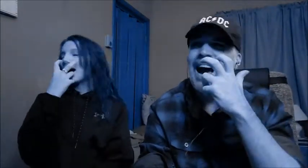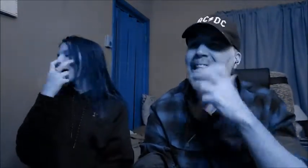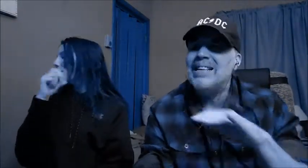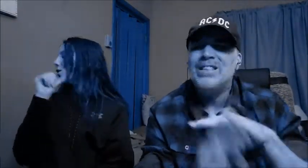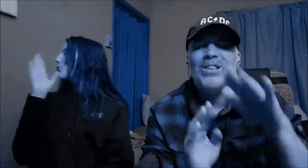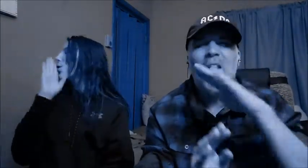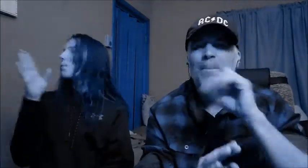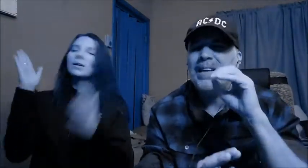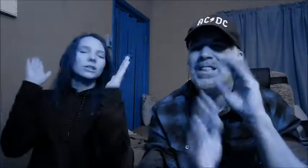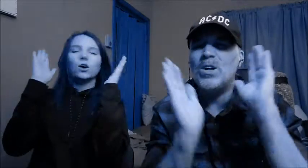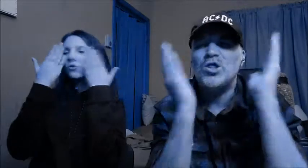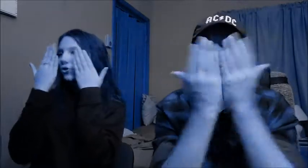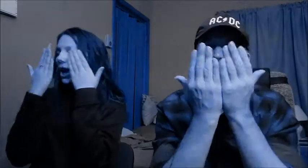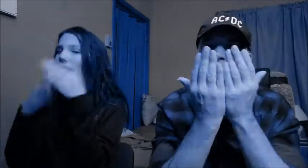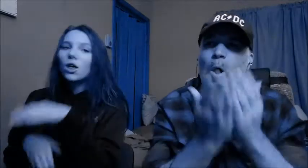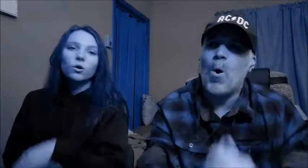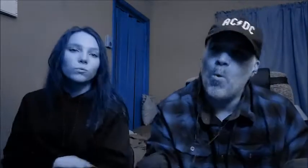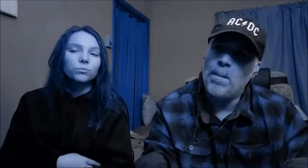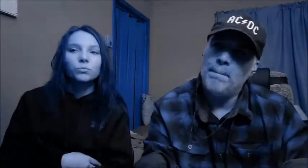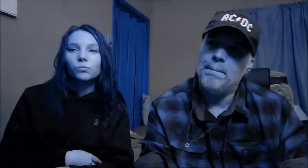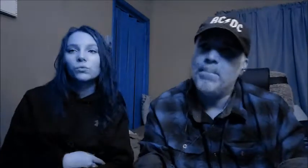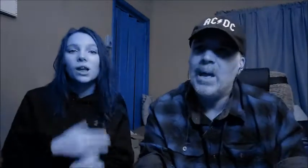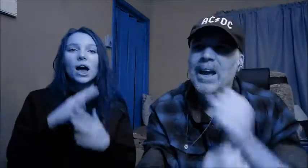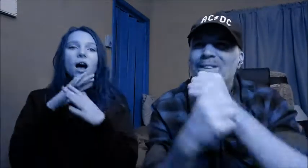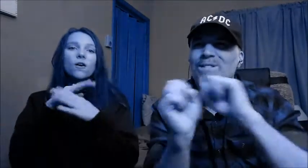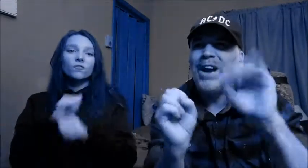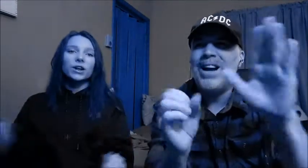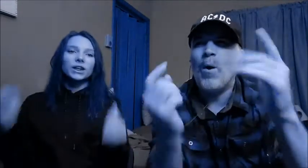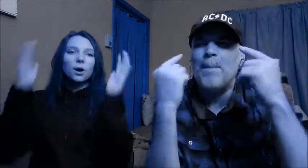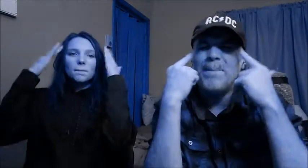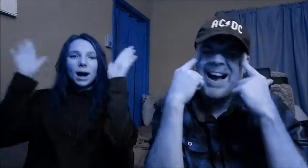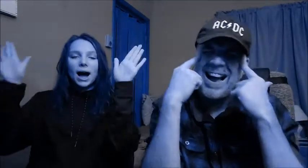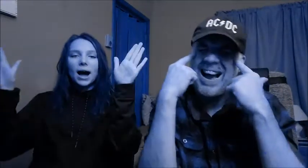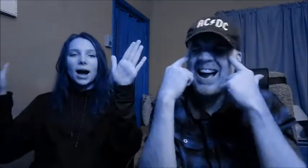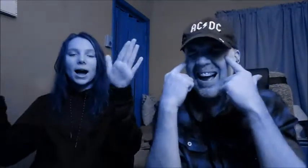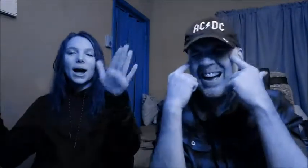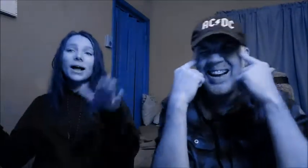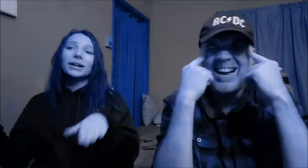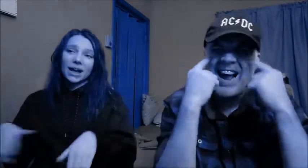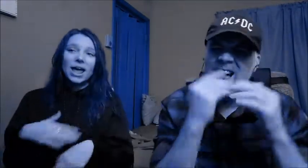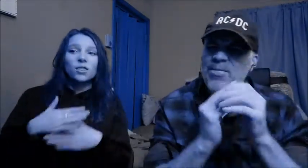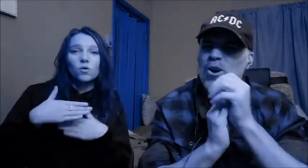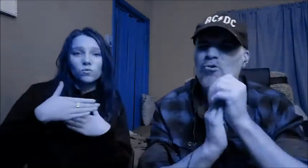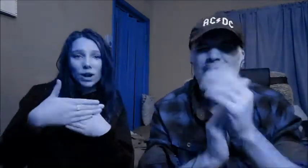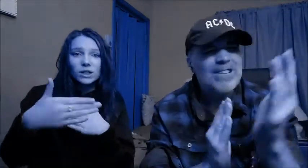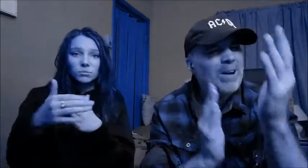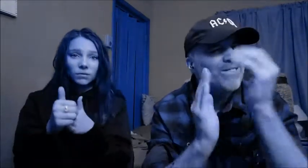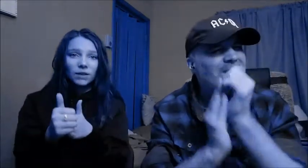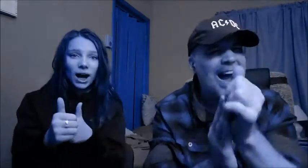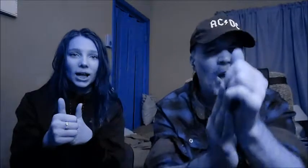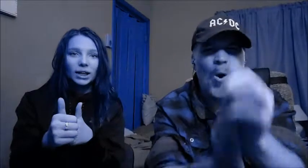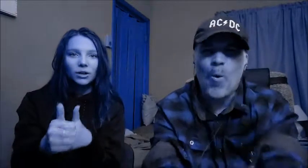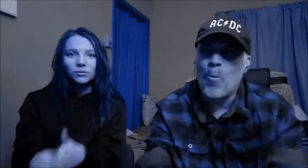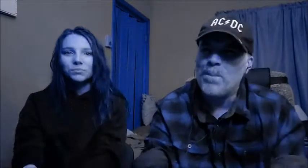don't be so shallow Free your mind and the rest will follow